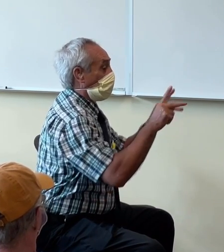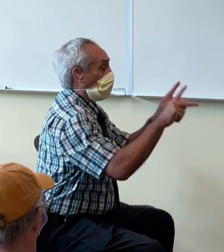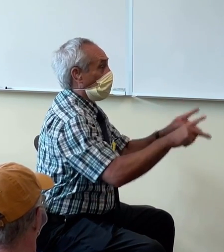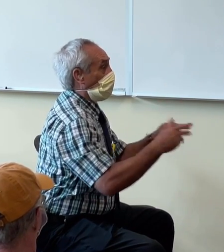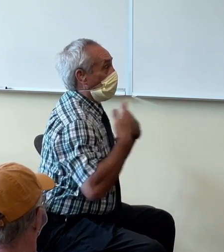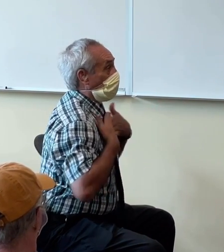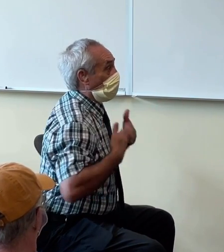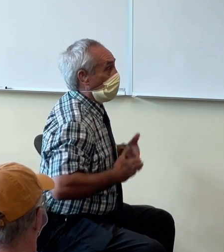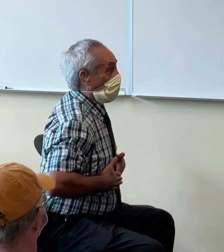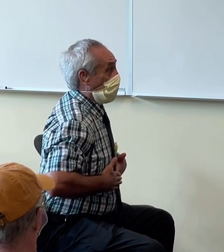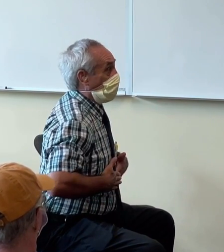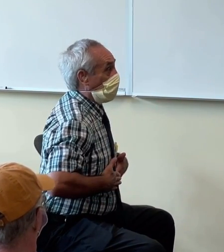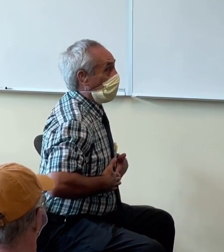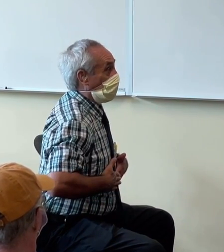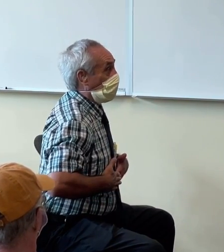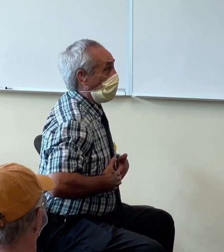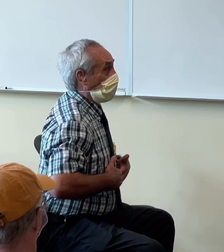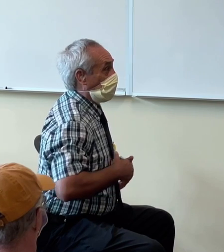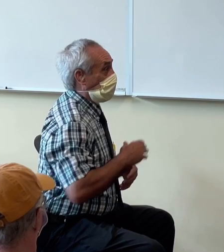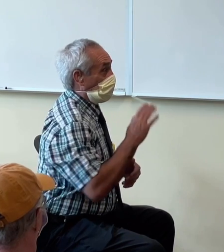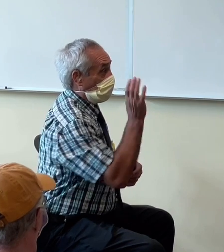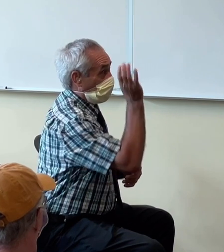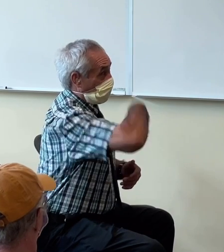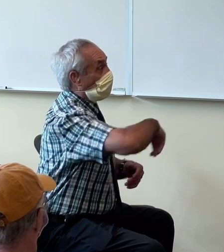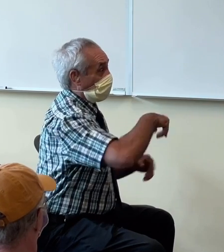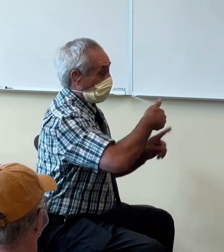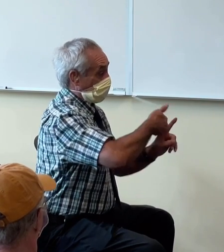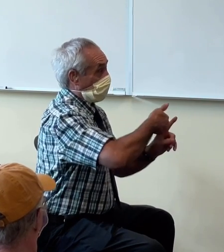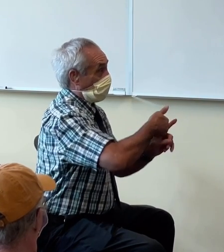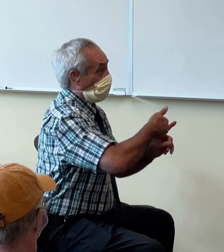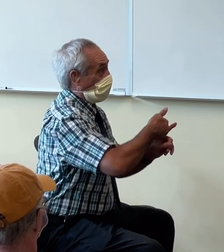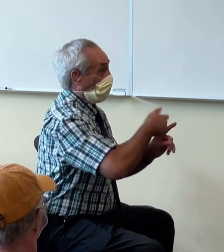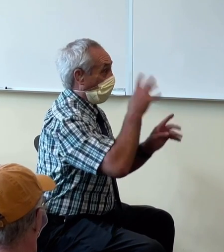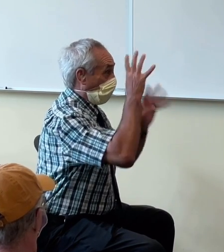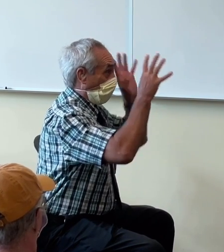body and each other.